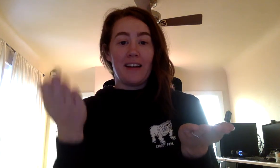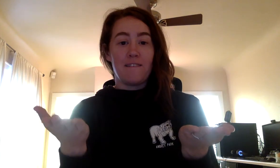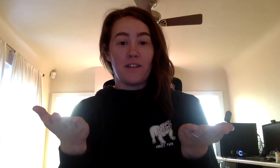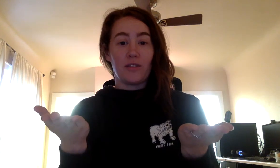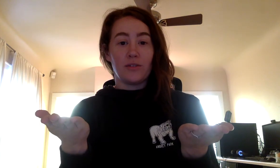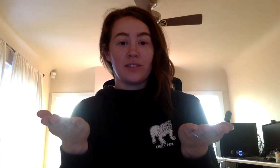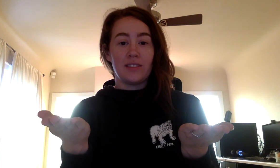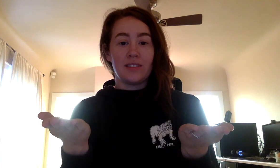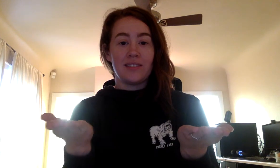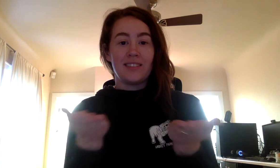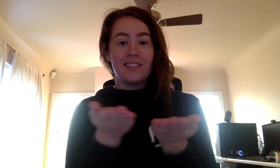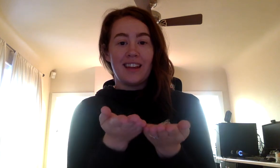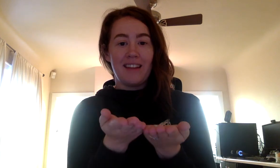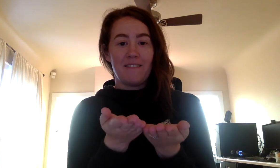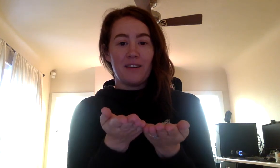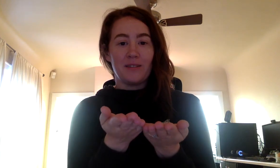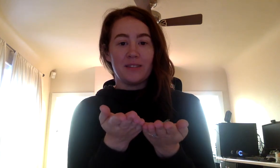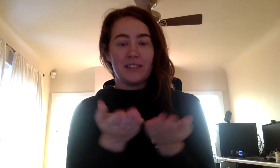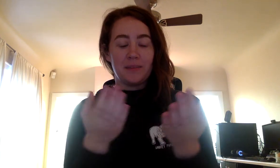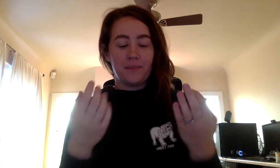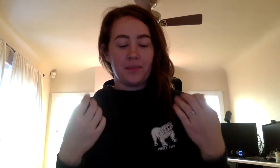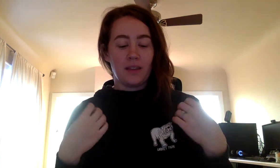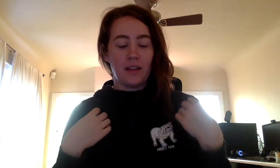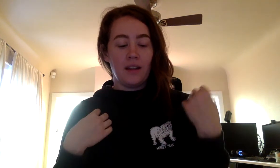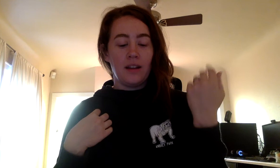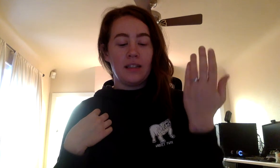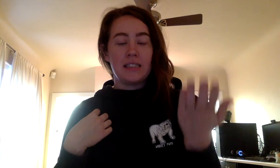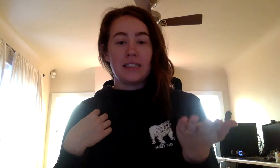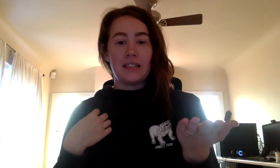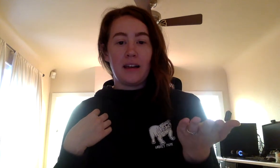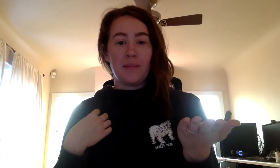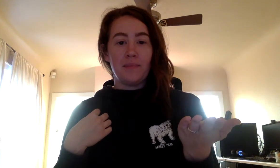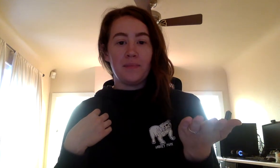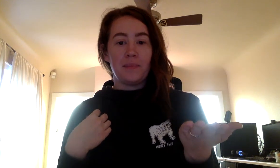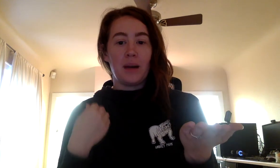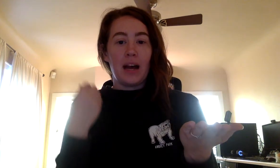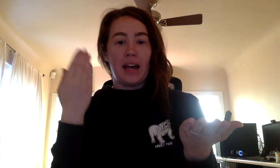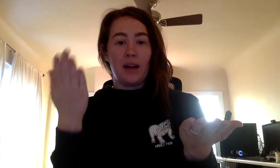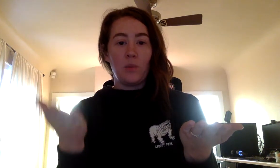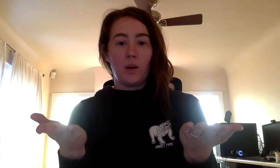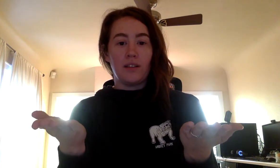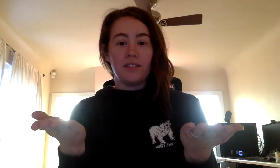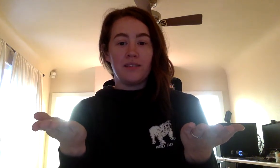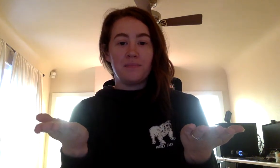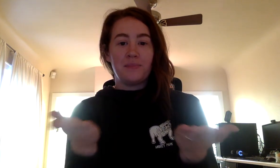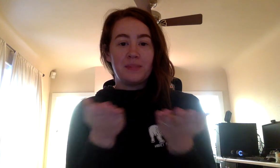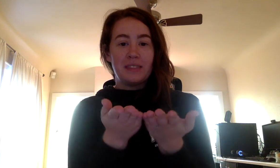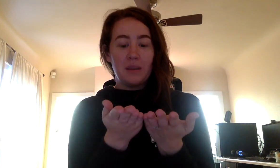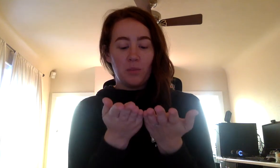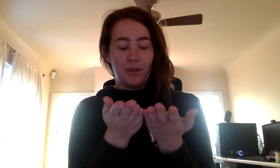add bones. Headbones. Some. I add one. Someone.